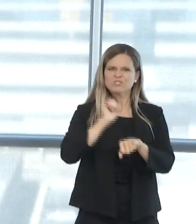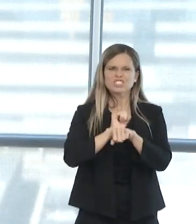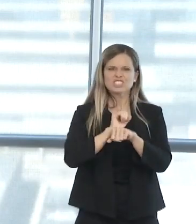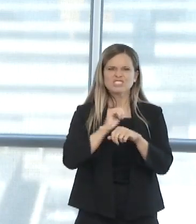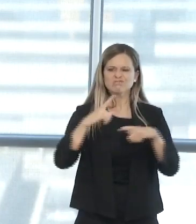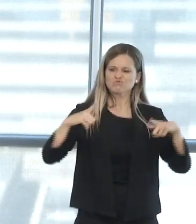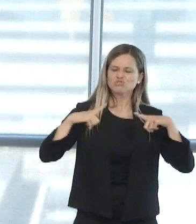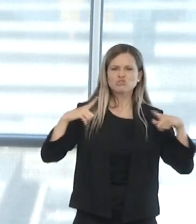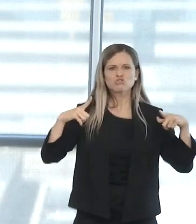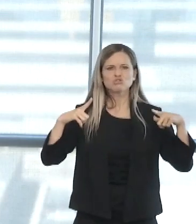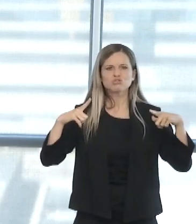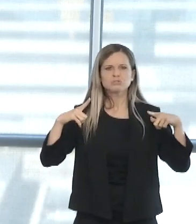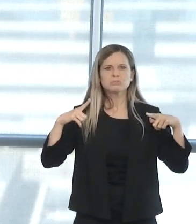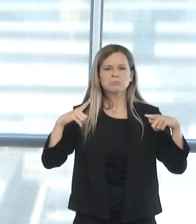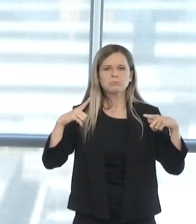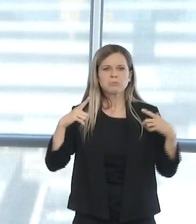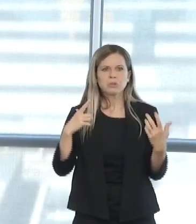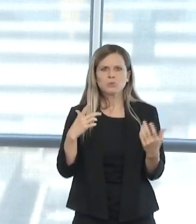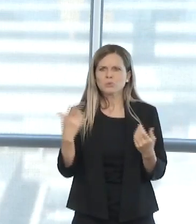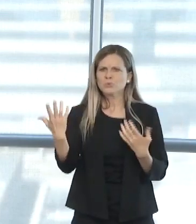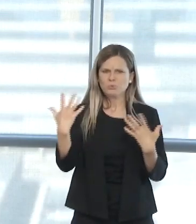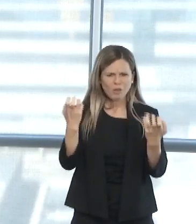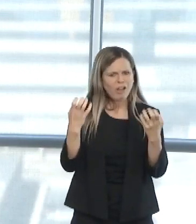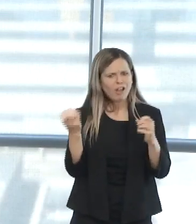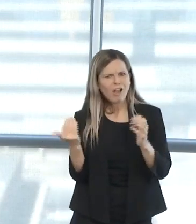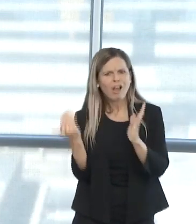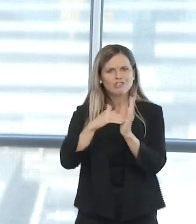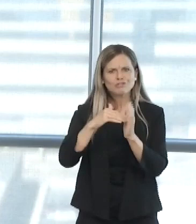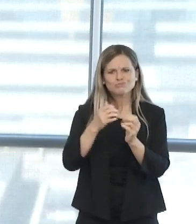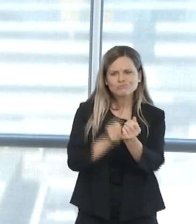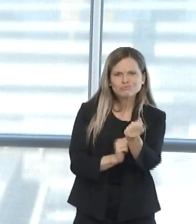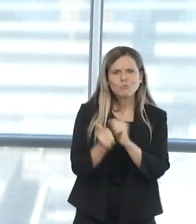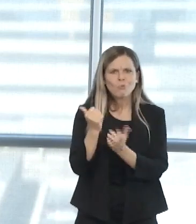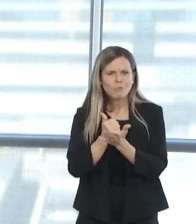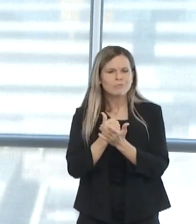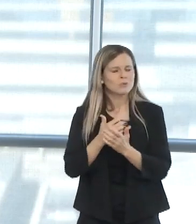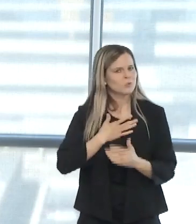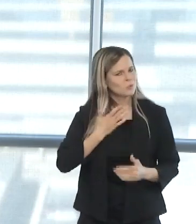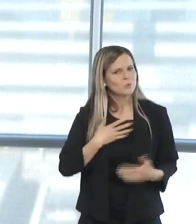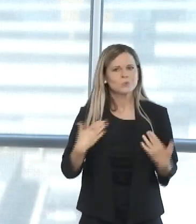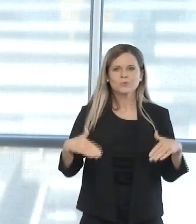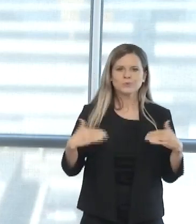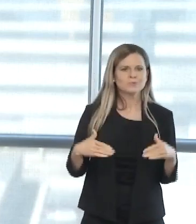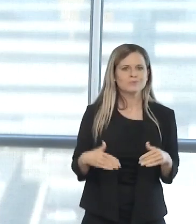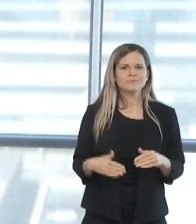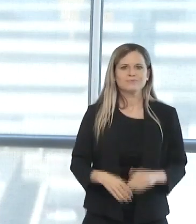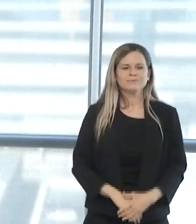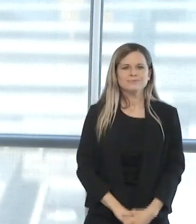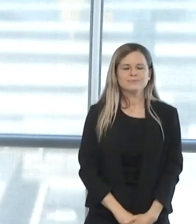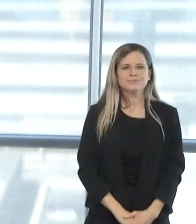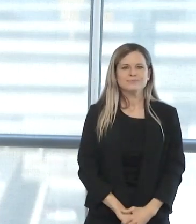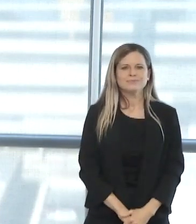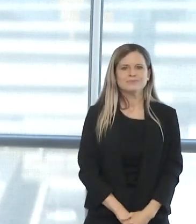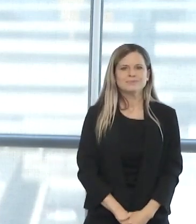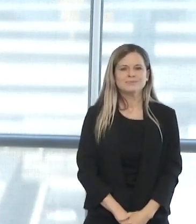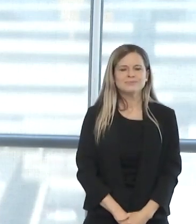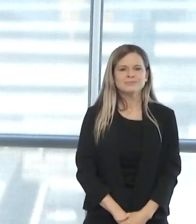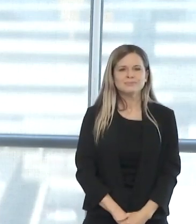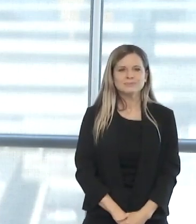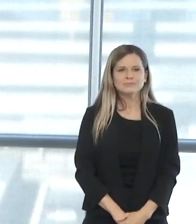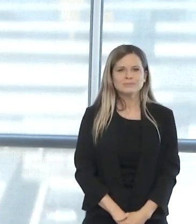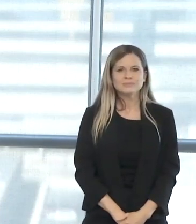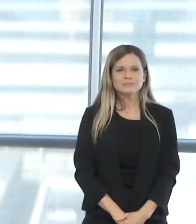statewide who want to help in some way with this epidemic. Including this acknowledged support,